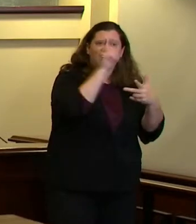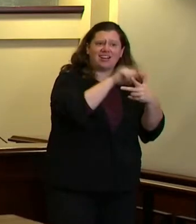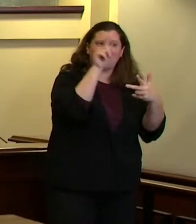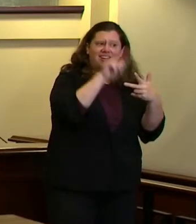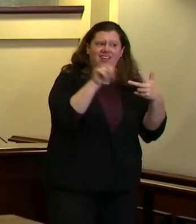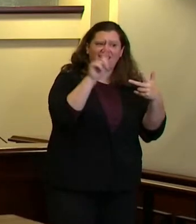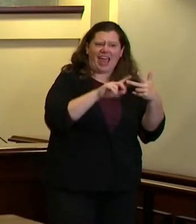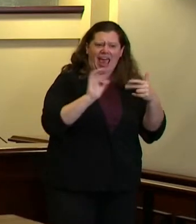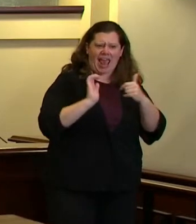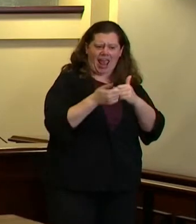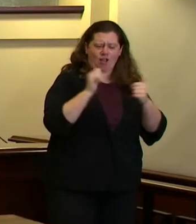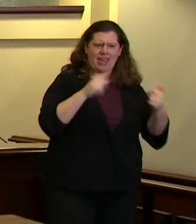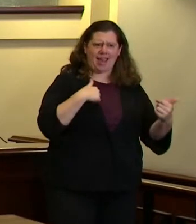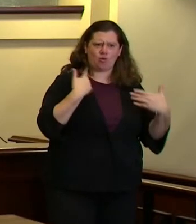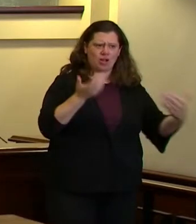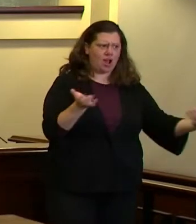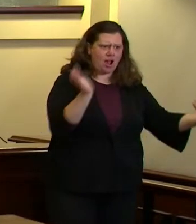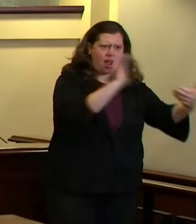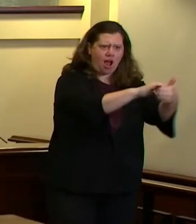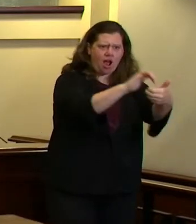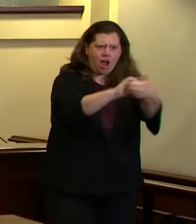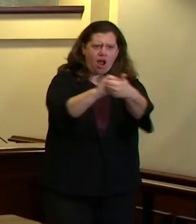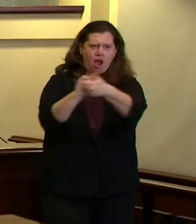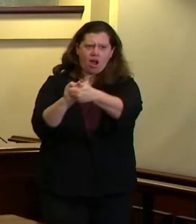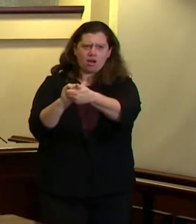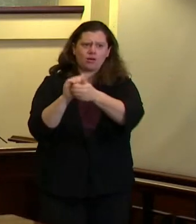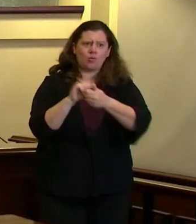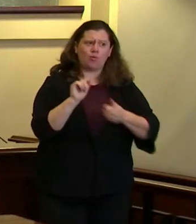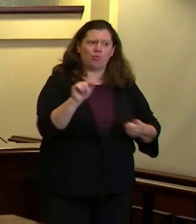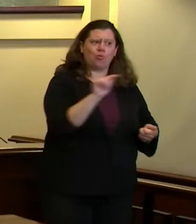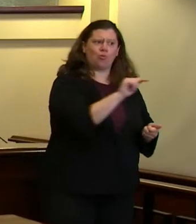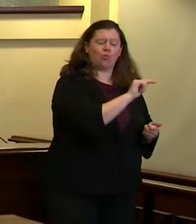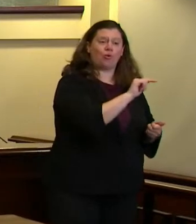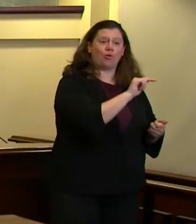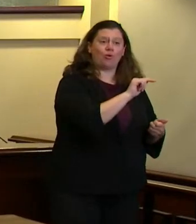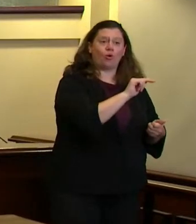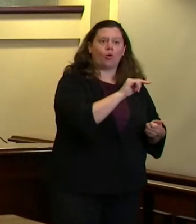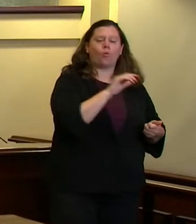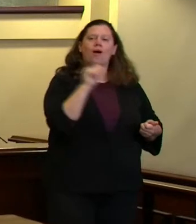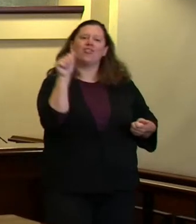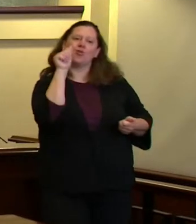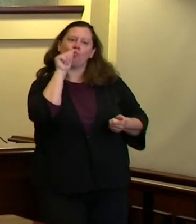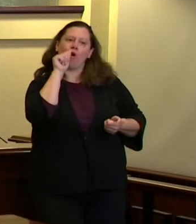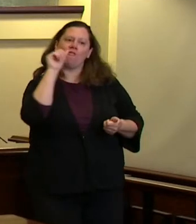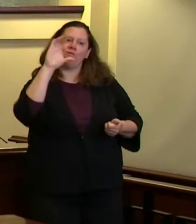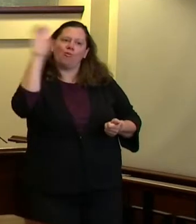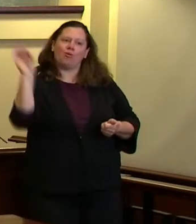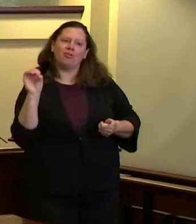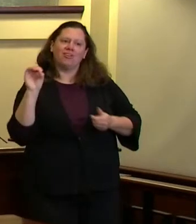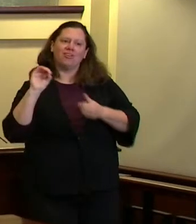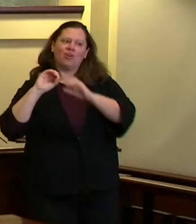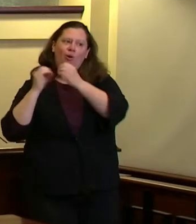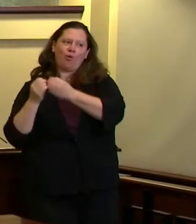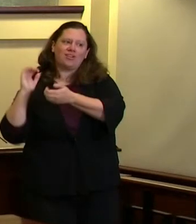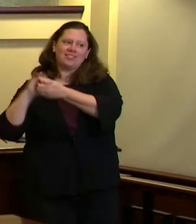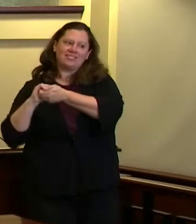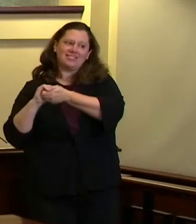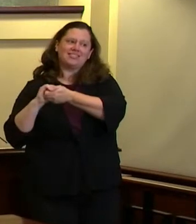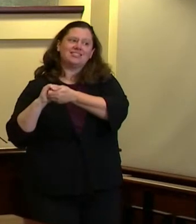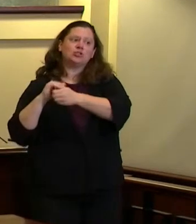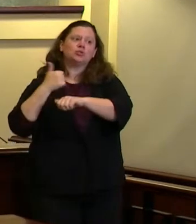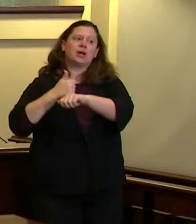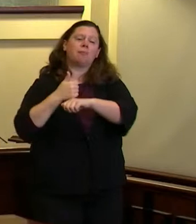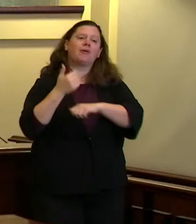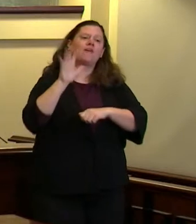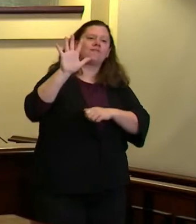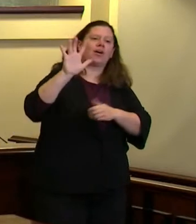partnership with the private sector to build 5 000 units of low-income housing